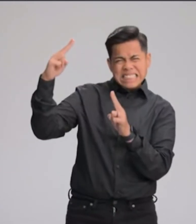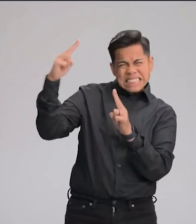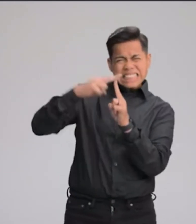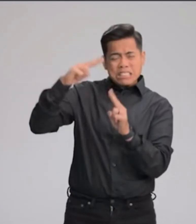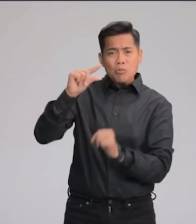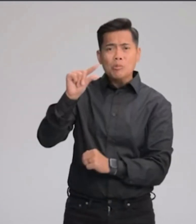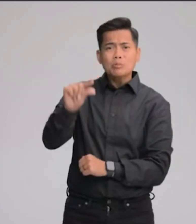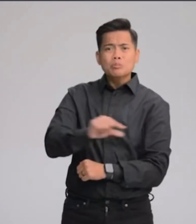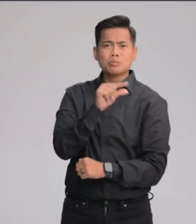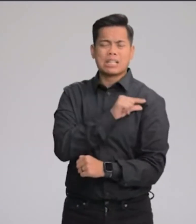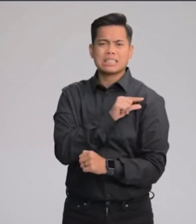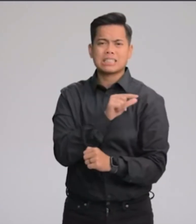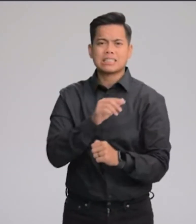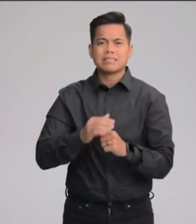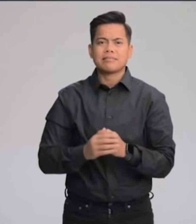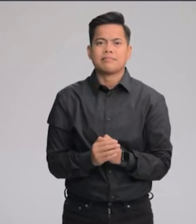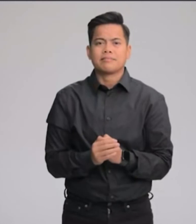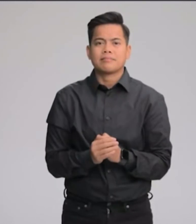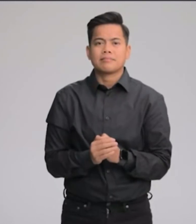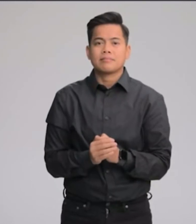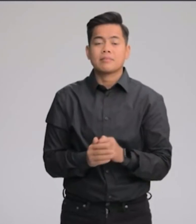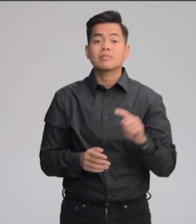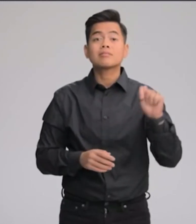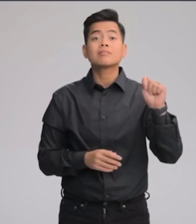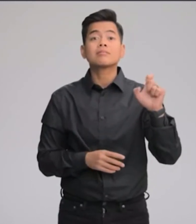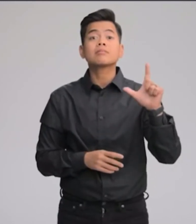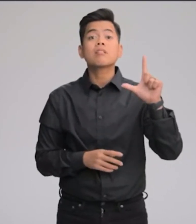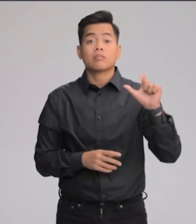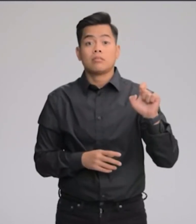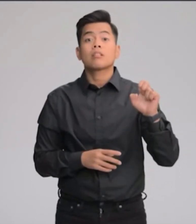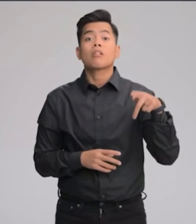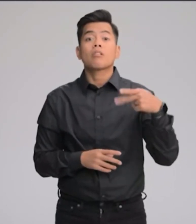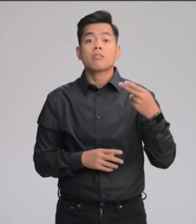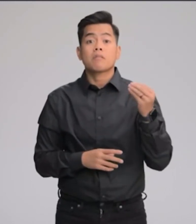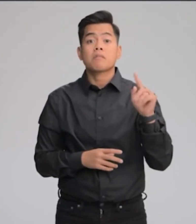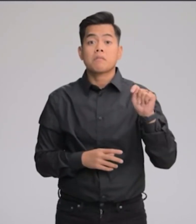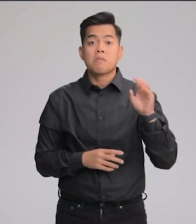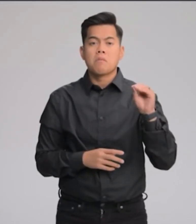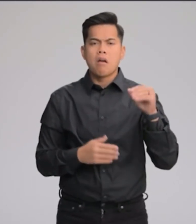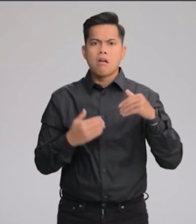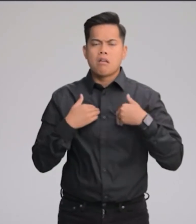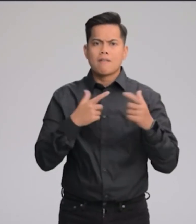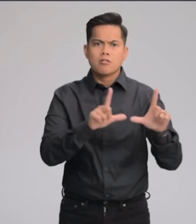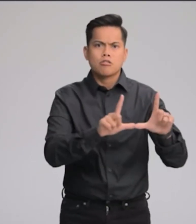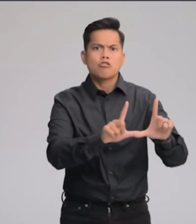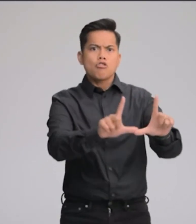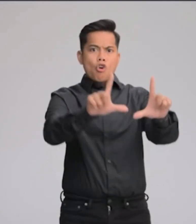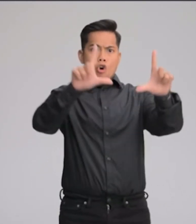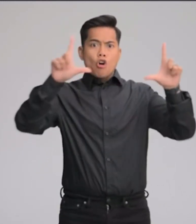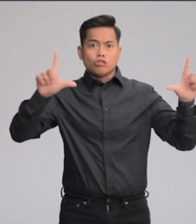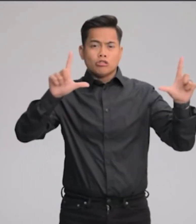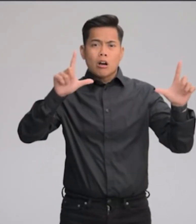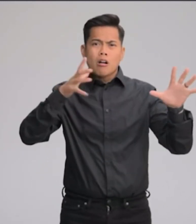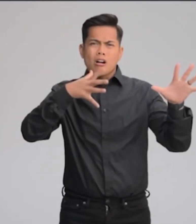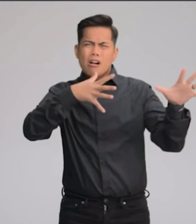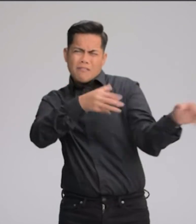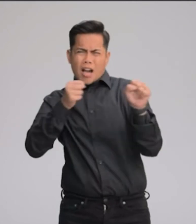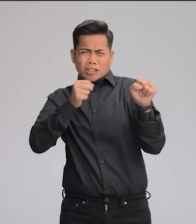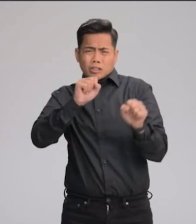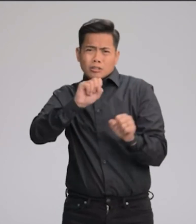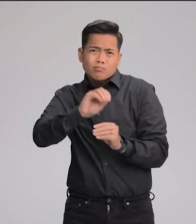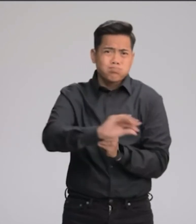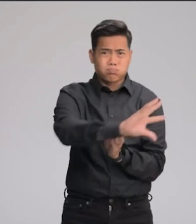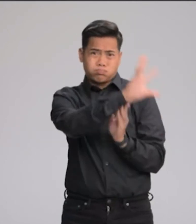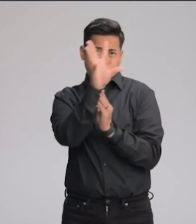video with optical quality. This telephoto has larger pixels and a faster aperture than